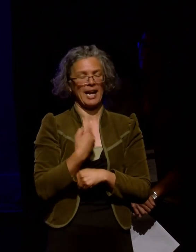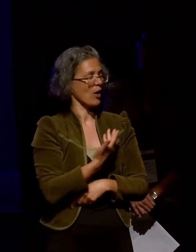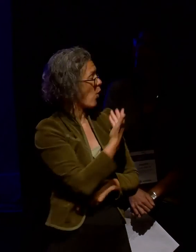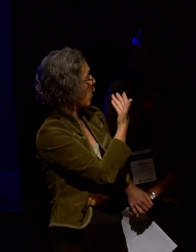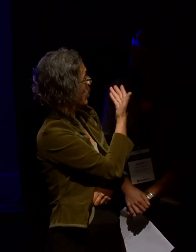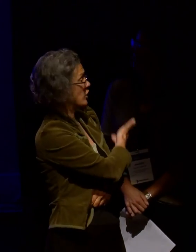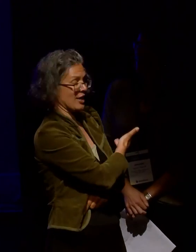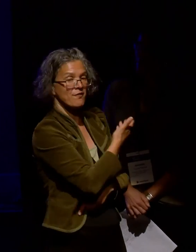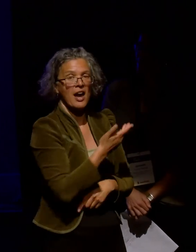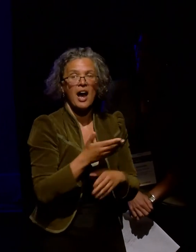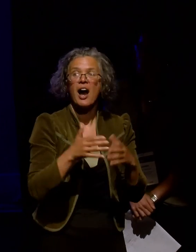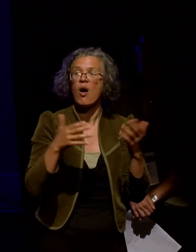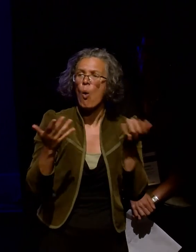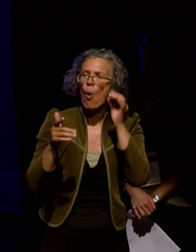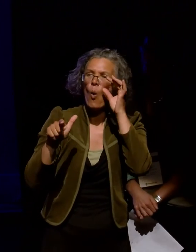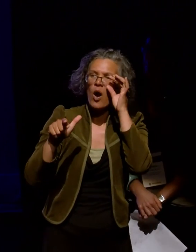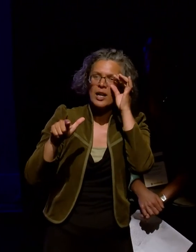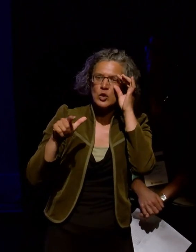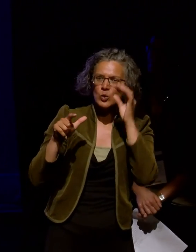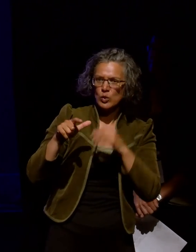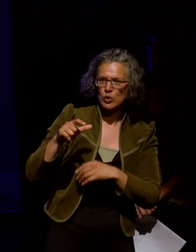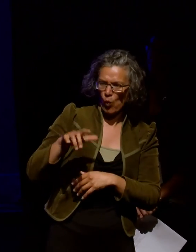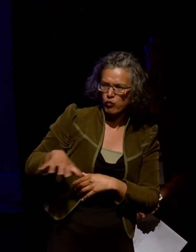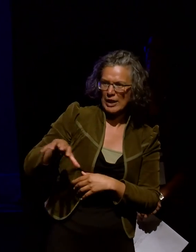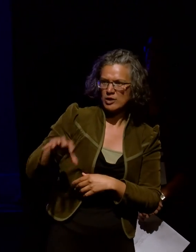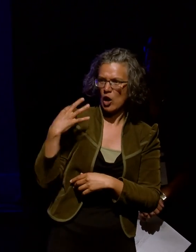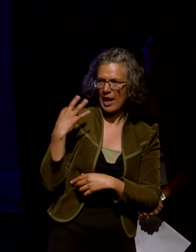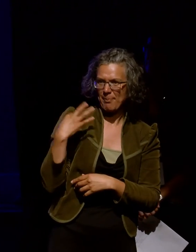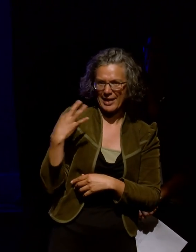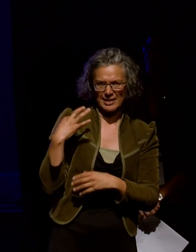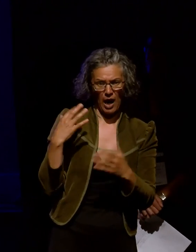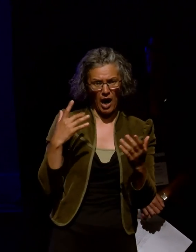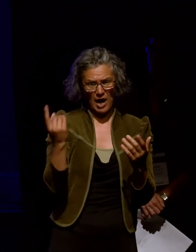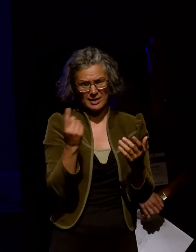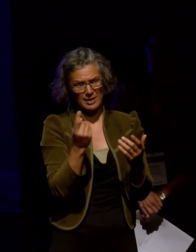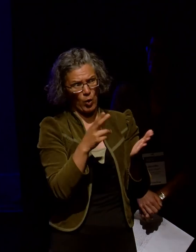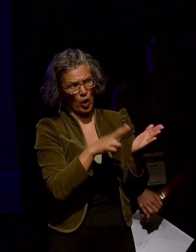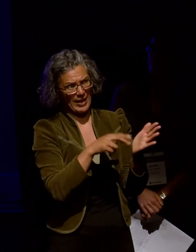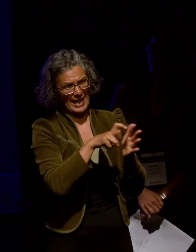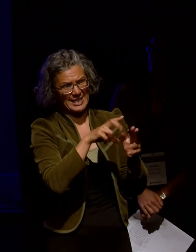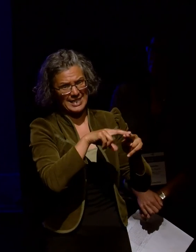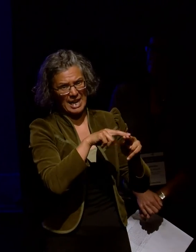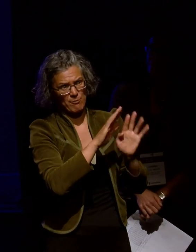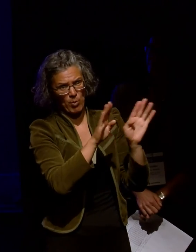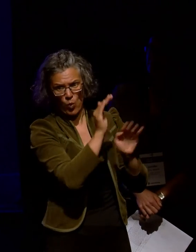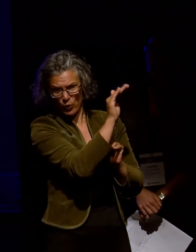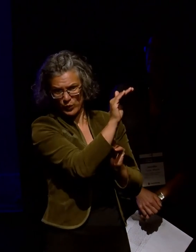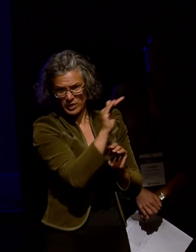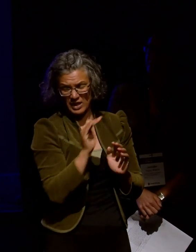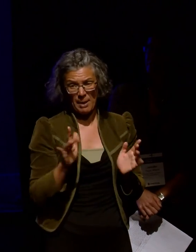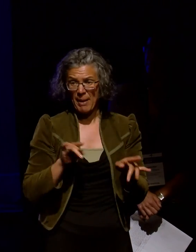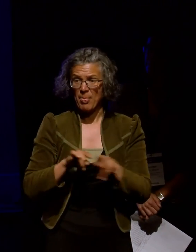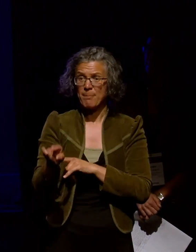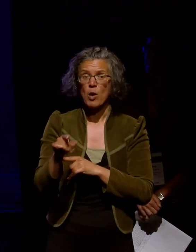or to your regional ambassador or to somebody on the NDF board. You could do any of those things. But probably the most